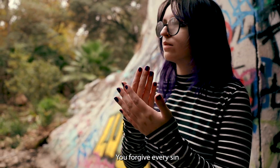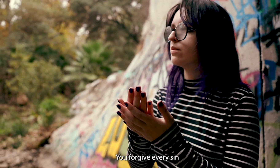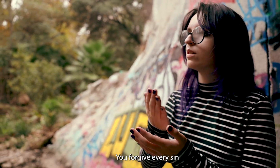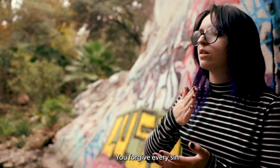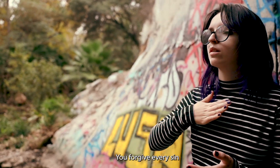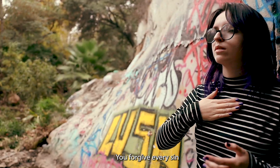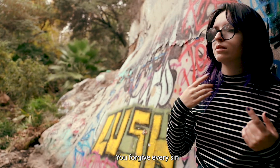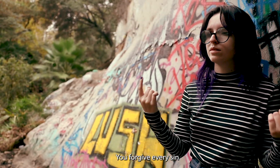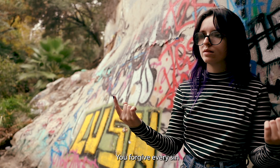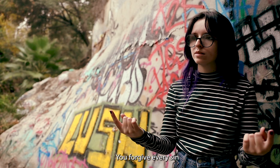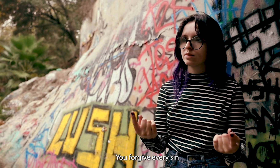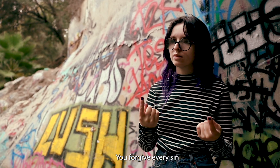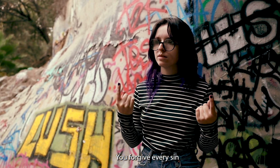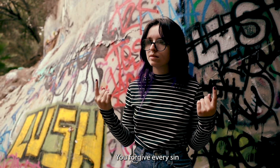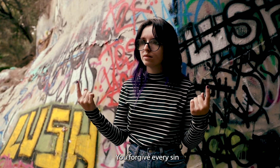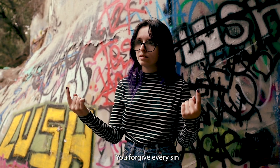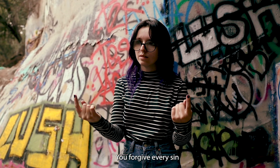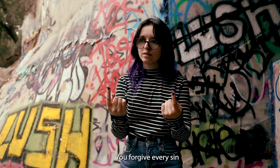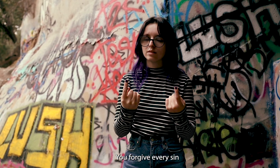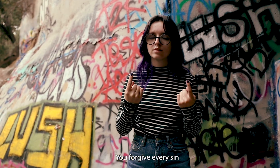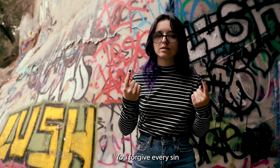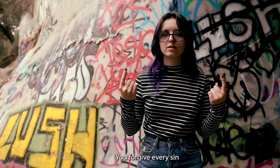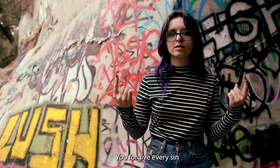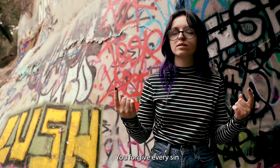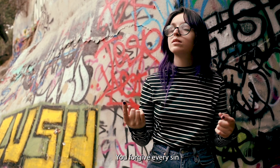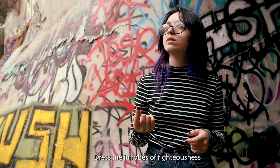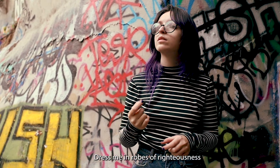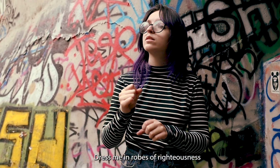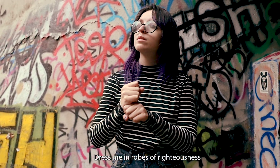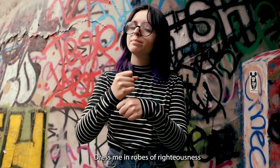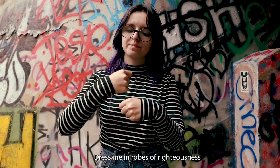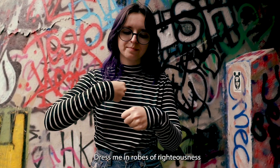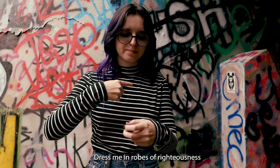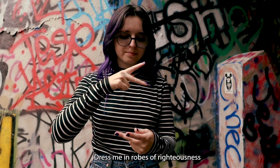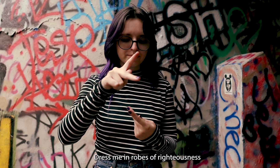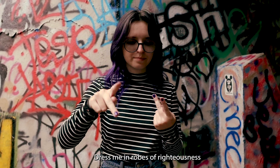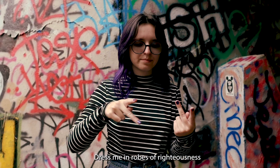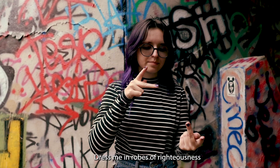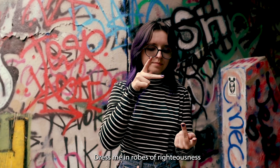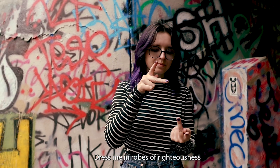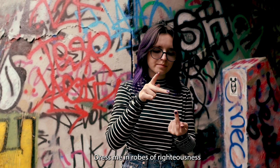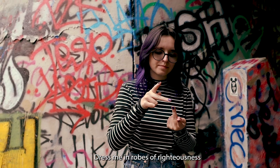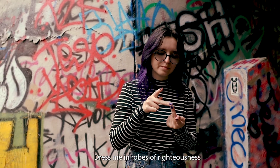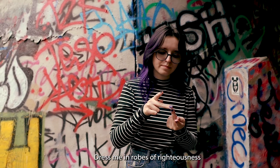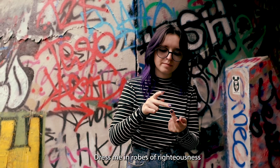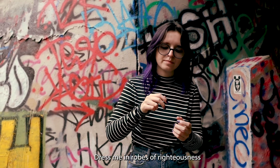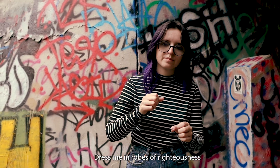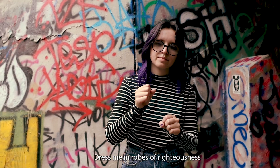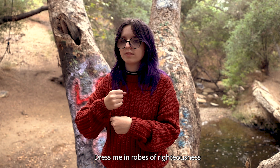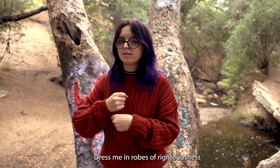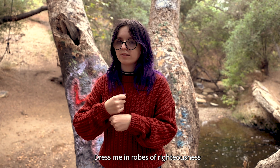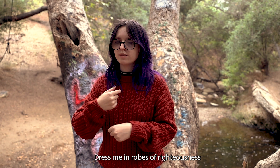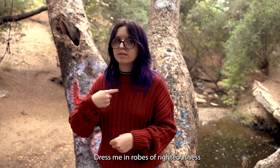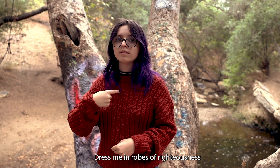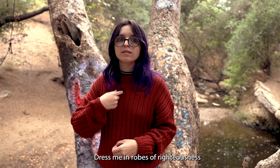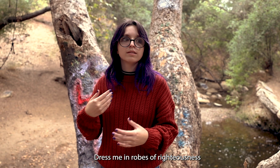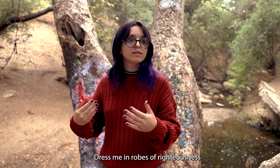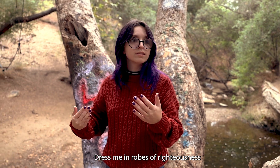Every sin, dress me in robes of